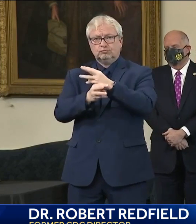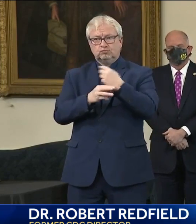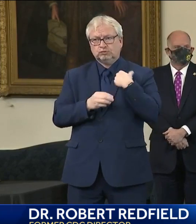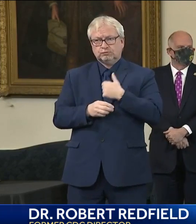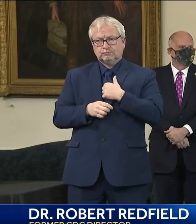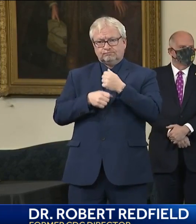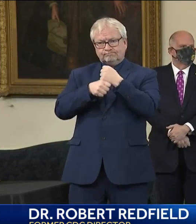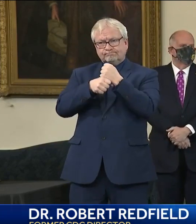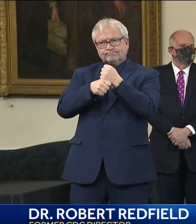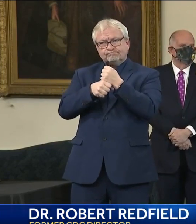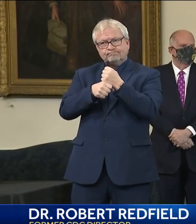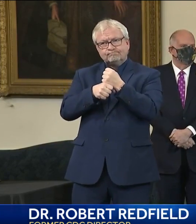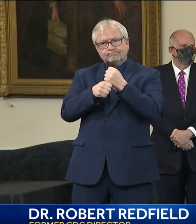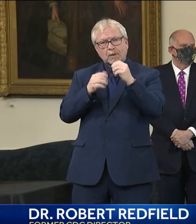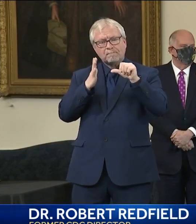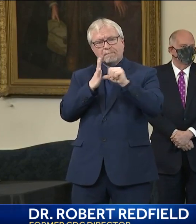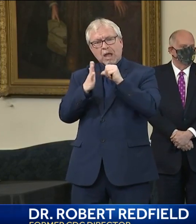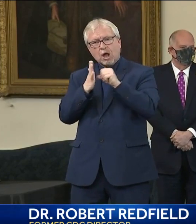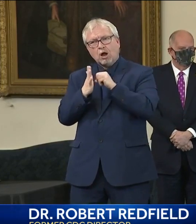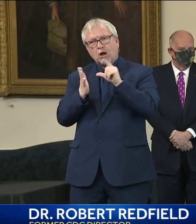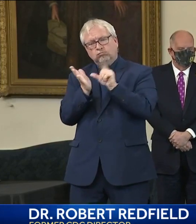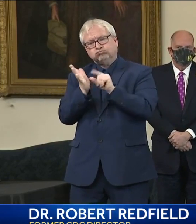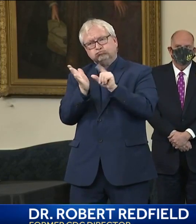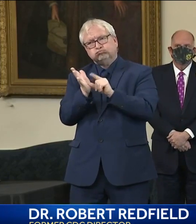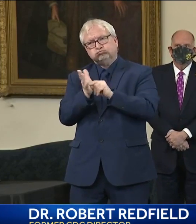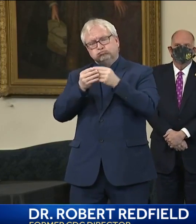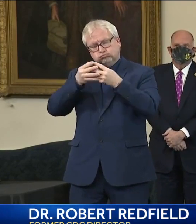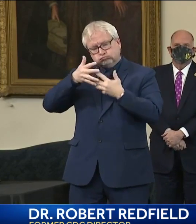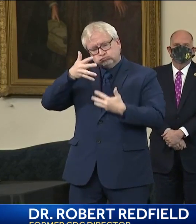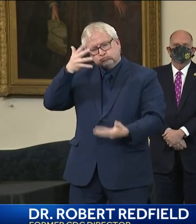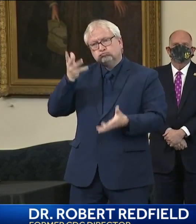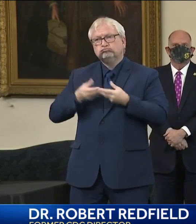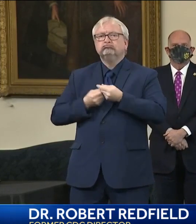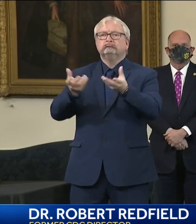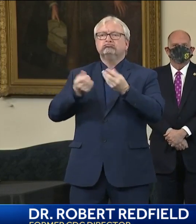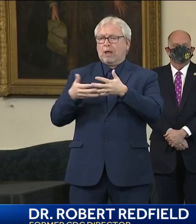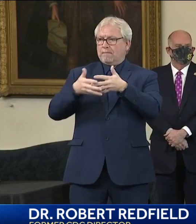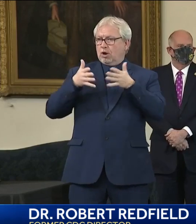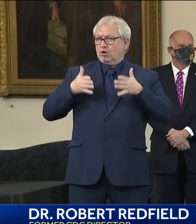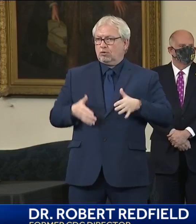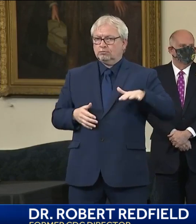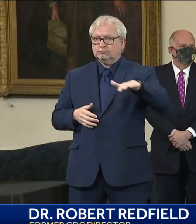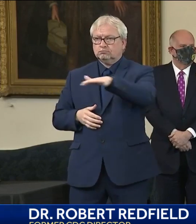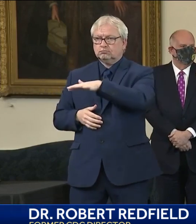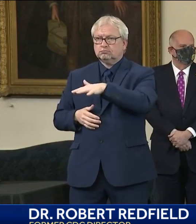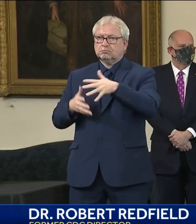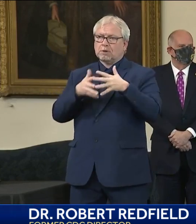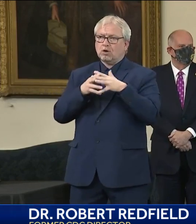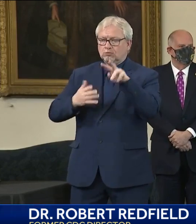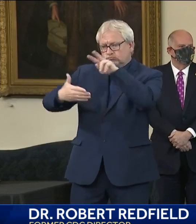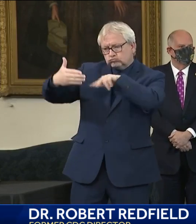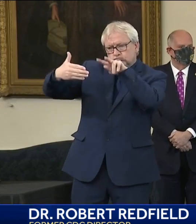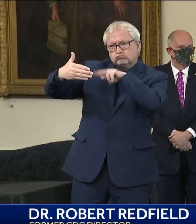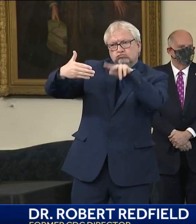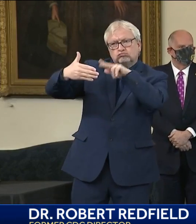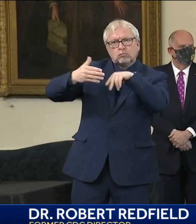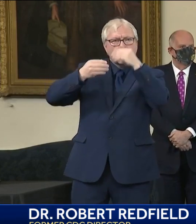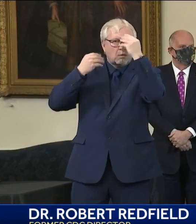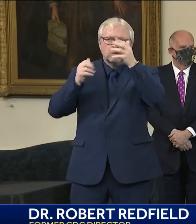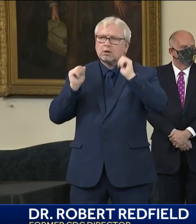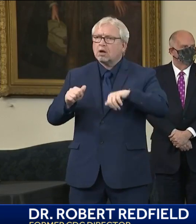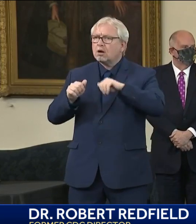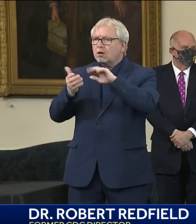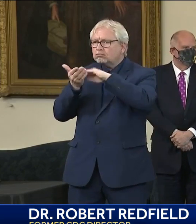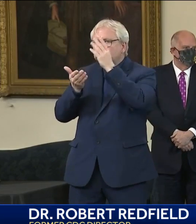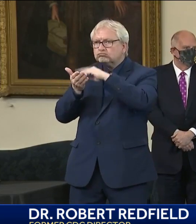recommendations to the American public of which they accessed literally millions and millions, and